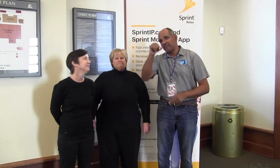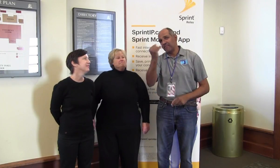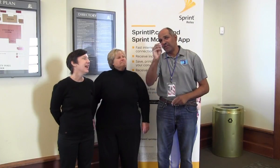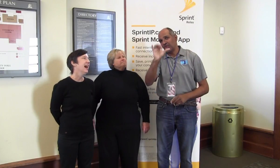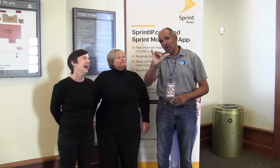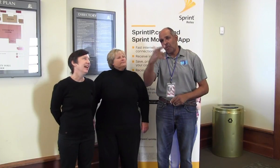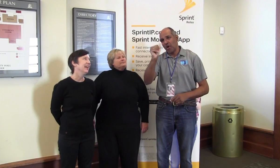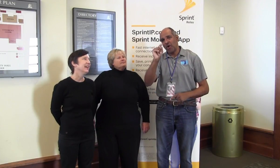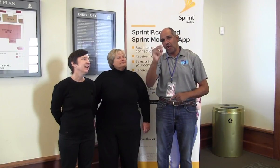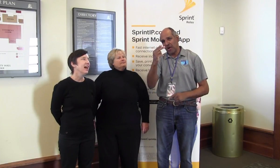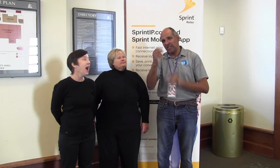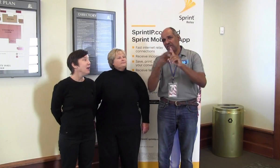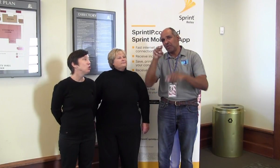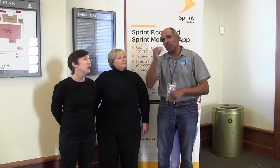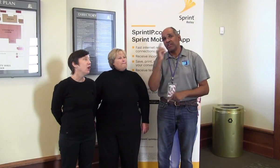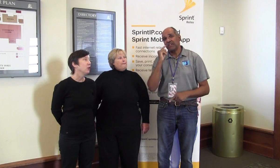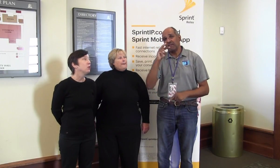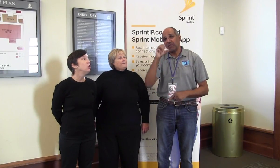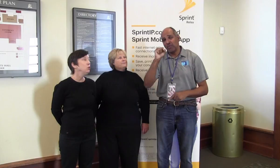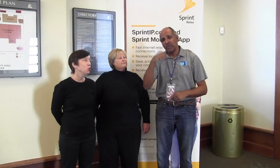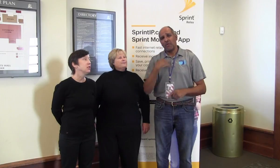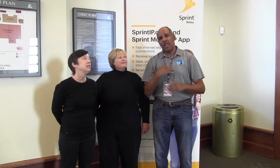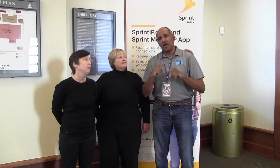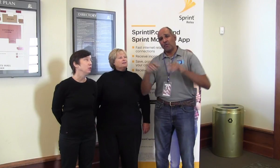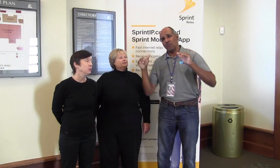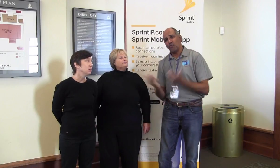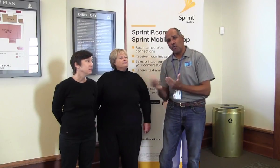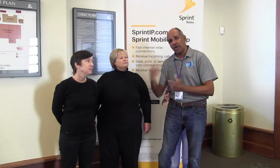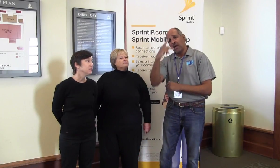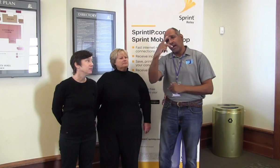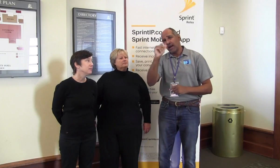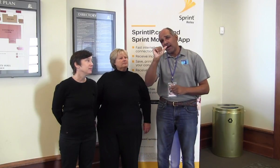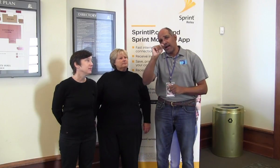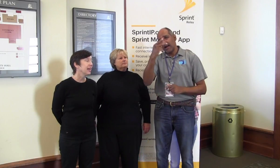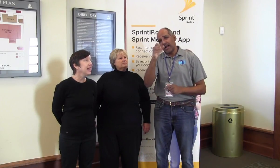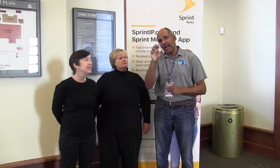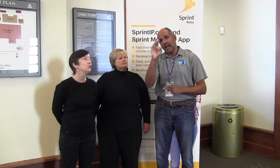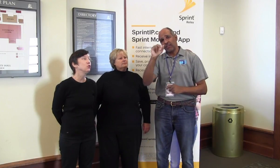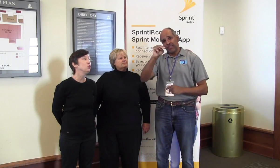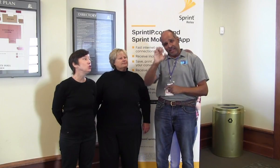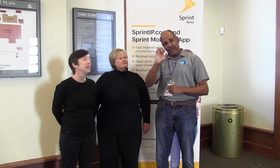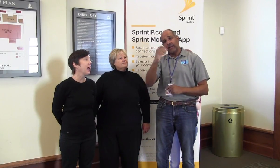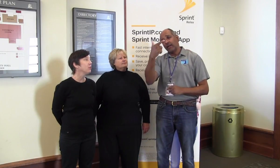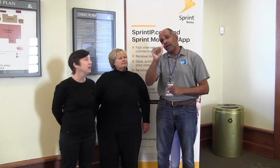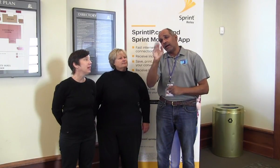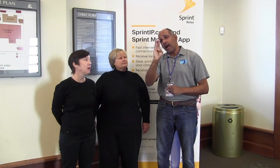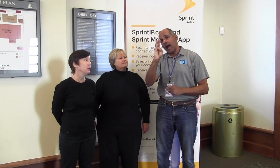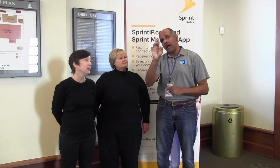Thank I'm Joey Hart with New Jersey Deaf News. I'd like to introduce you to Katherine Gavry.